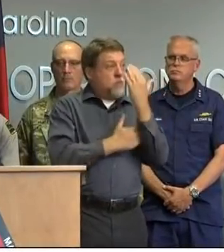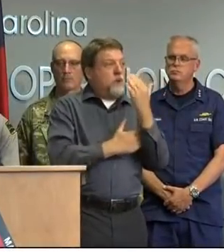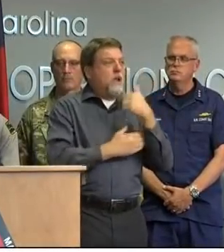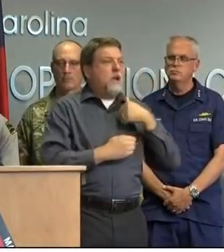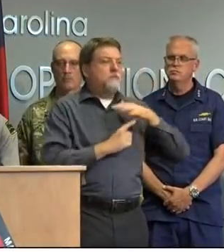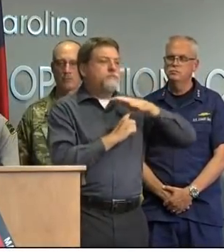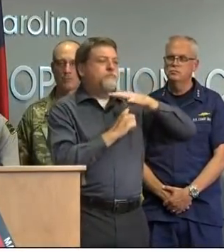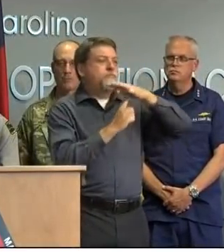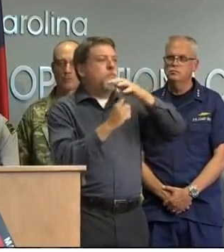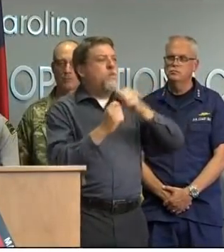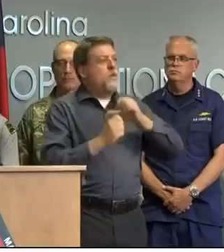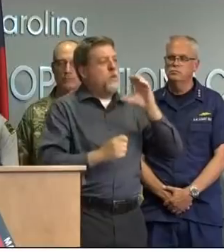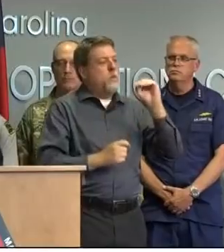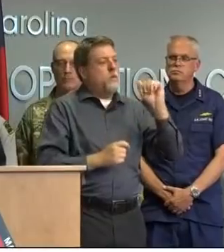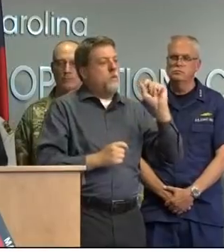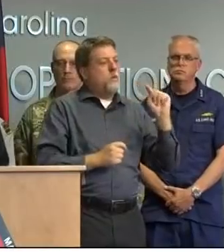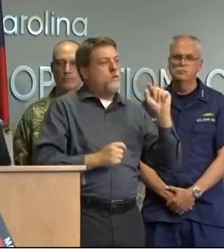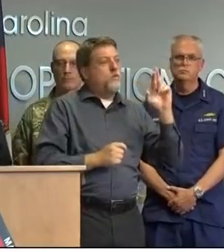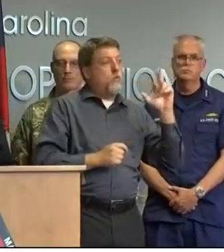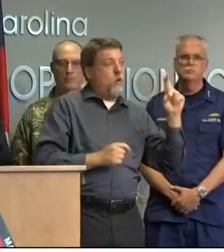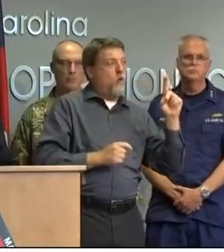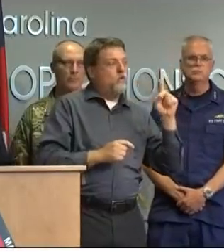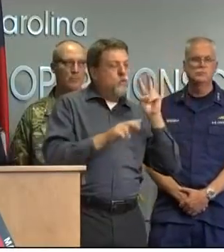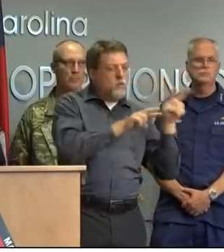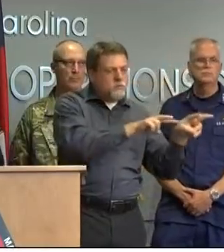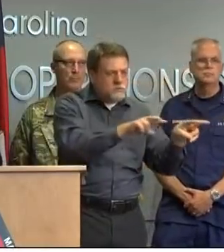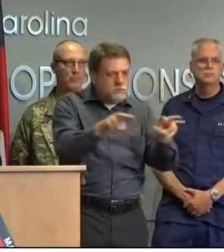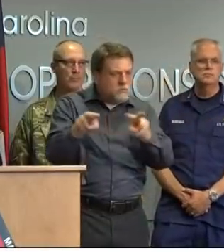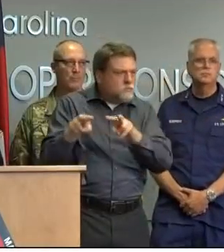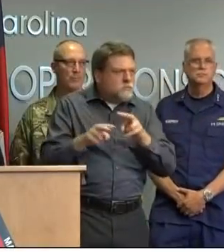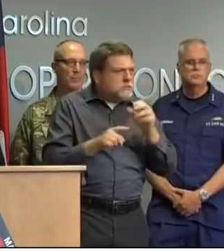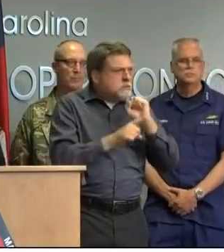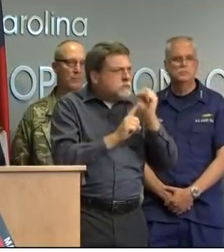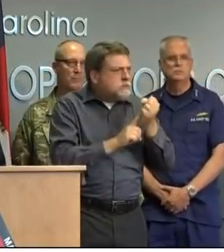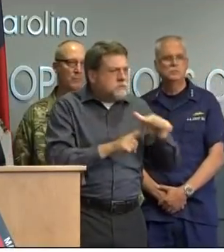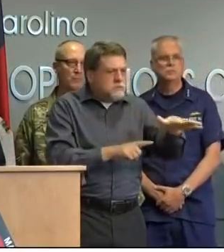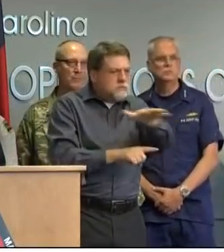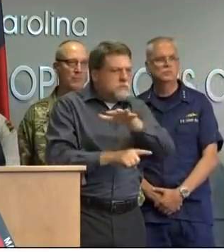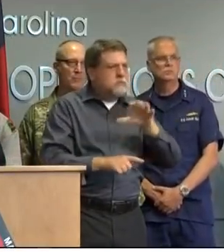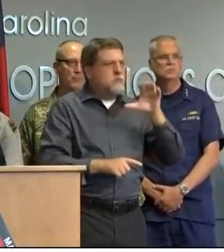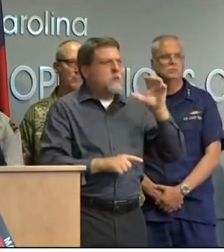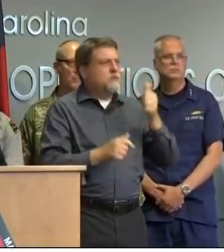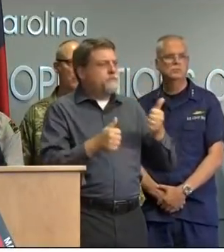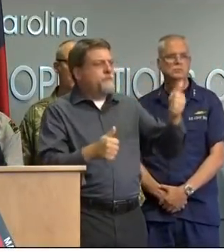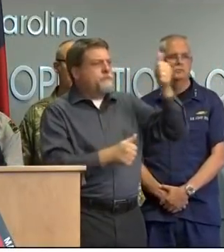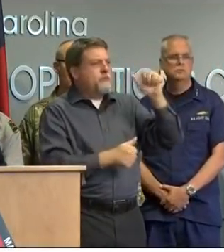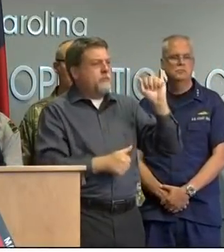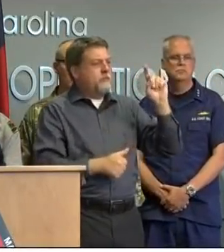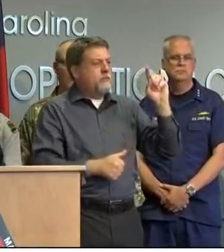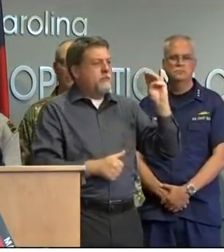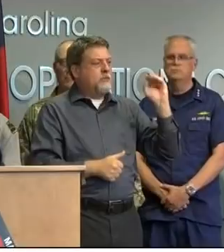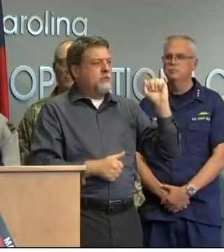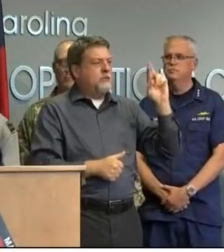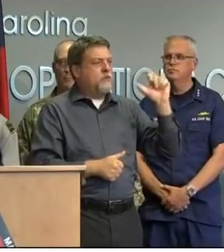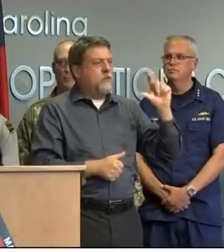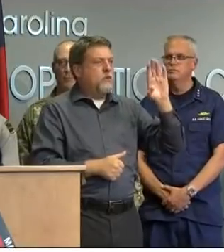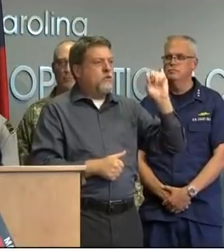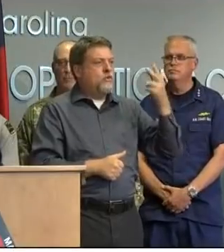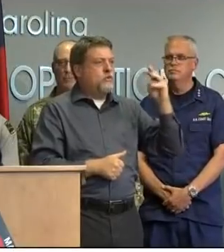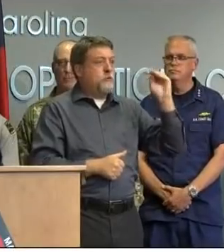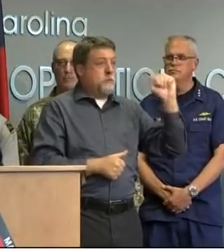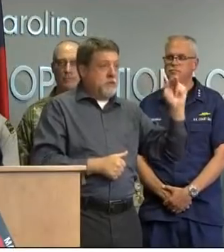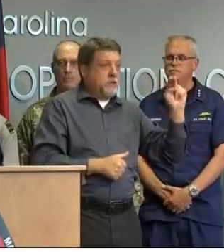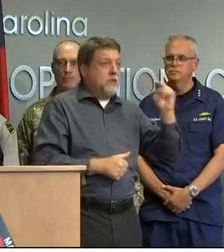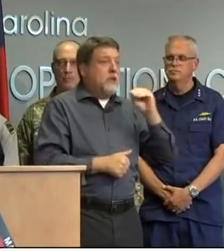Coast Guard Vice Admiral Scott Bushman invited us and we were joined by Secretary Jim